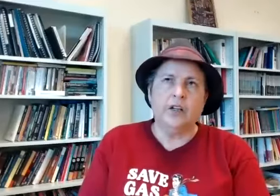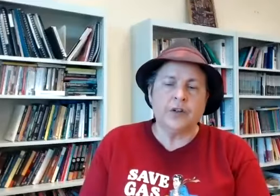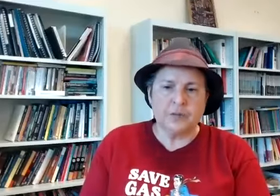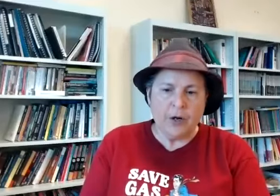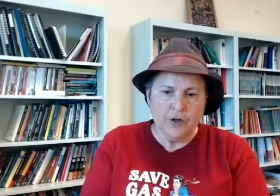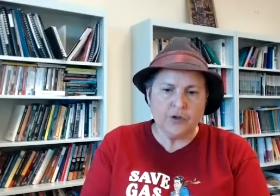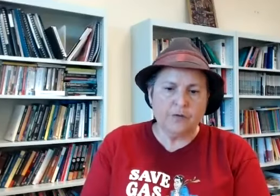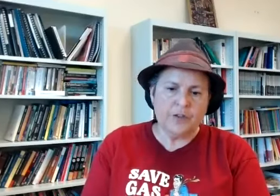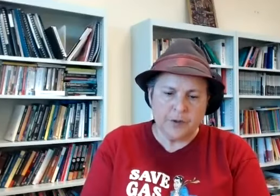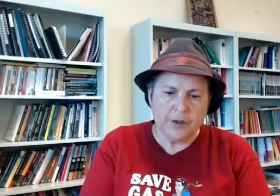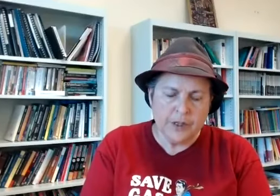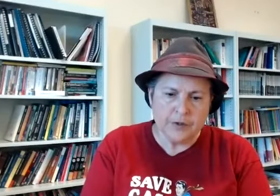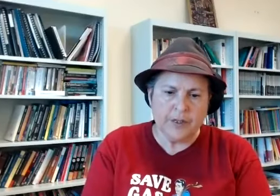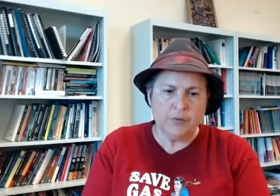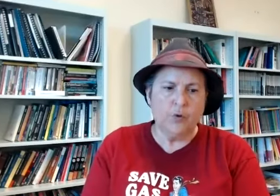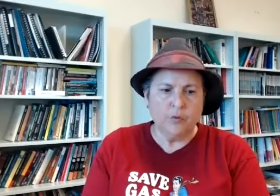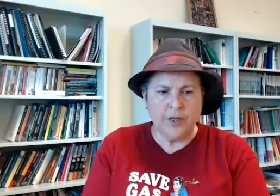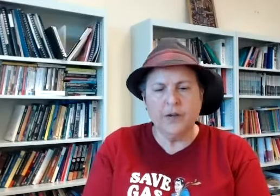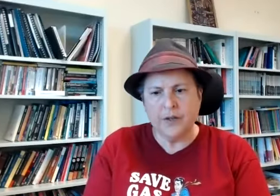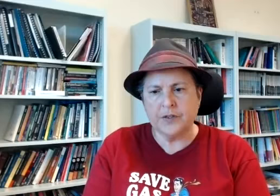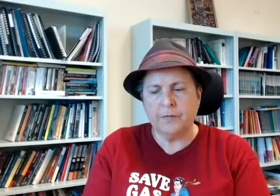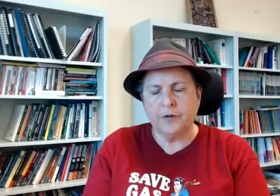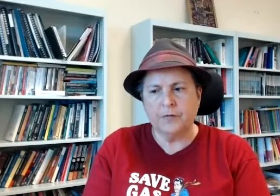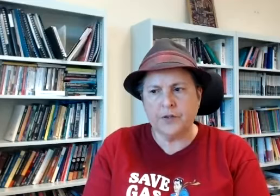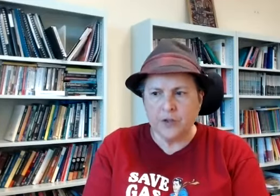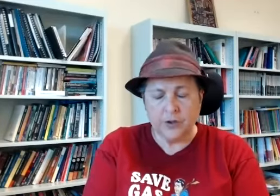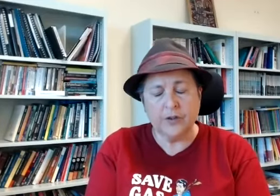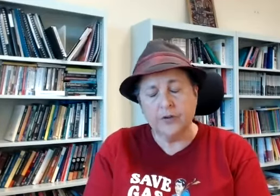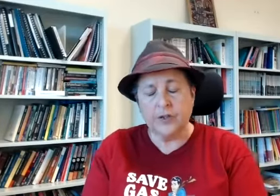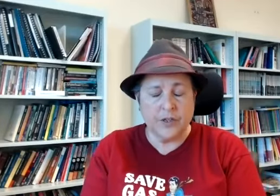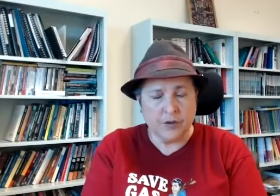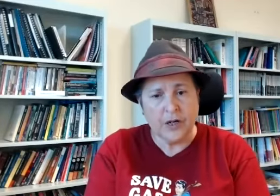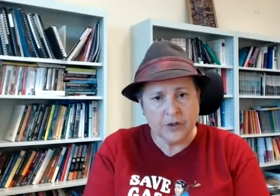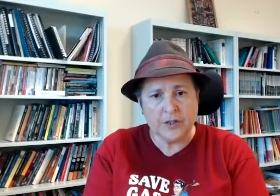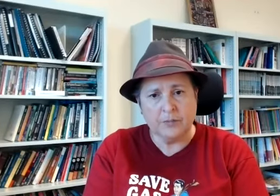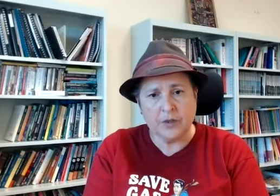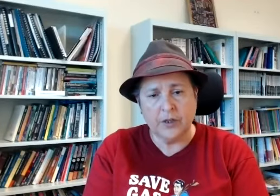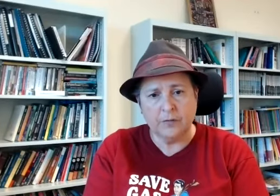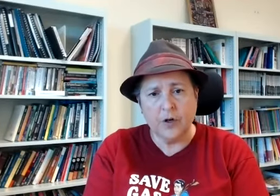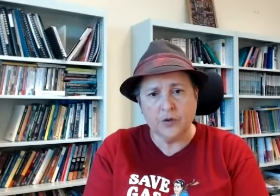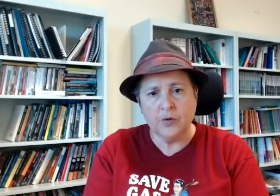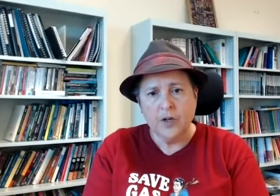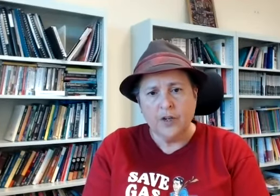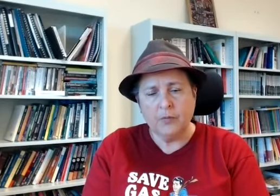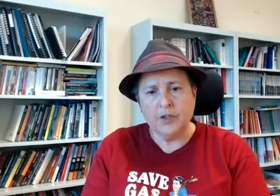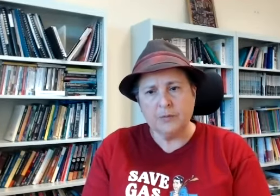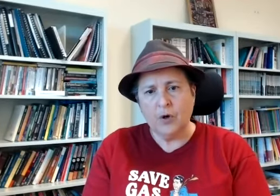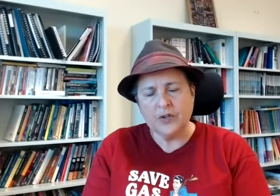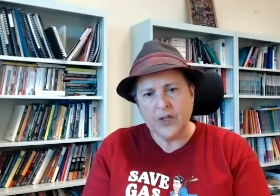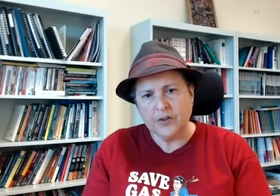know exposure and visibility is really important we know that some for social inclusion and integration that's absolutely vital that we just might set the